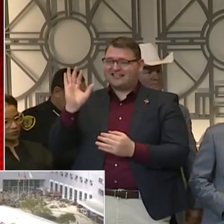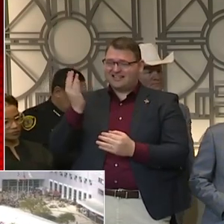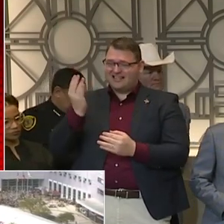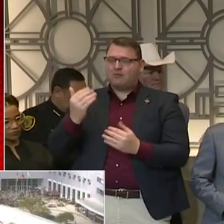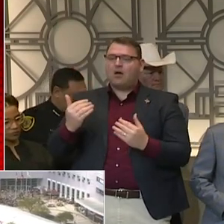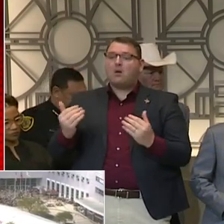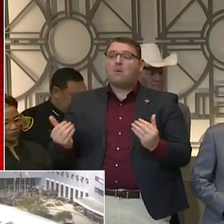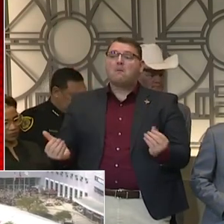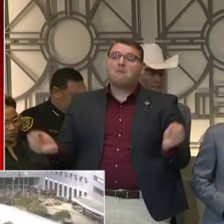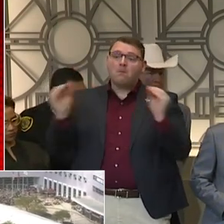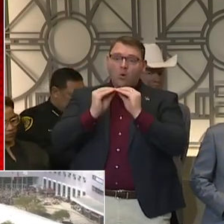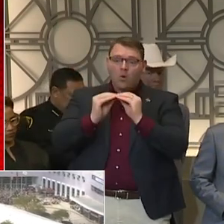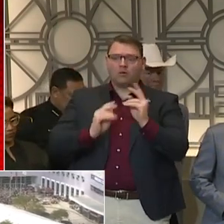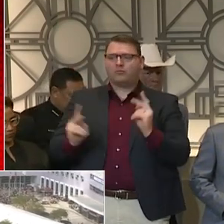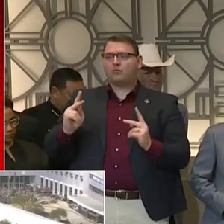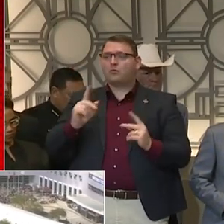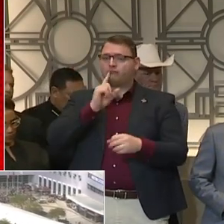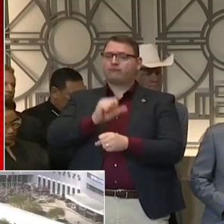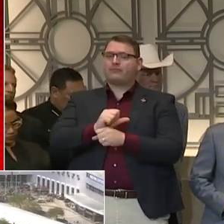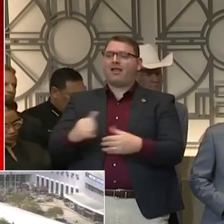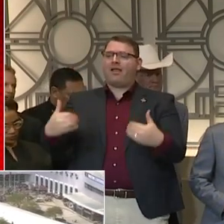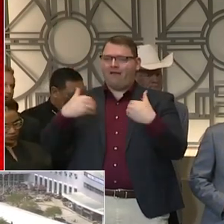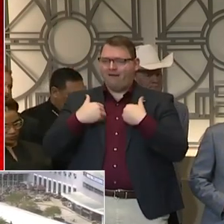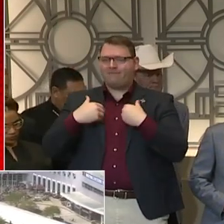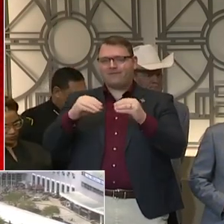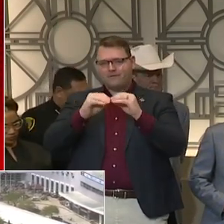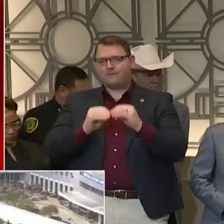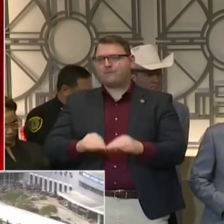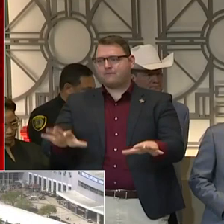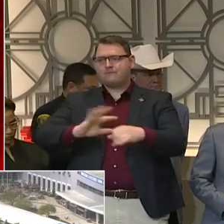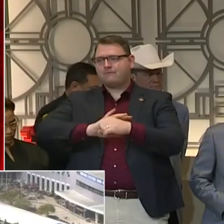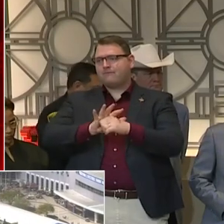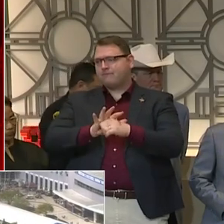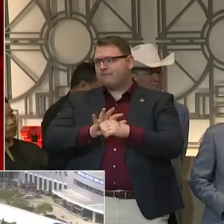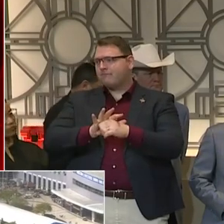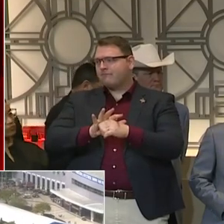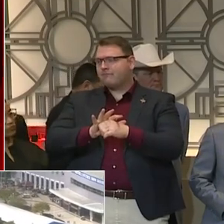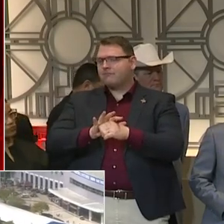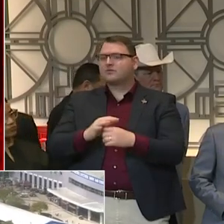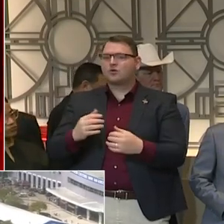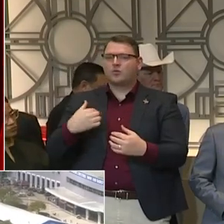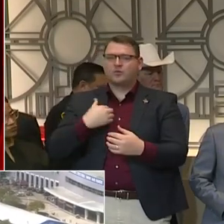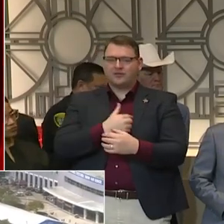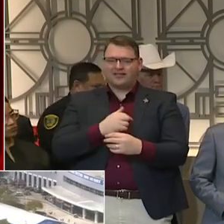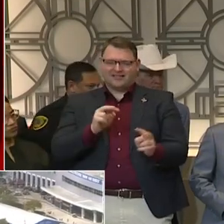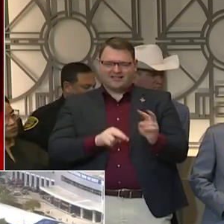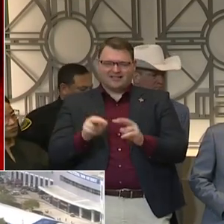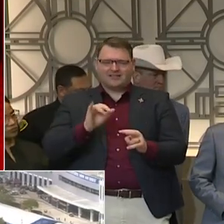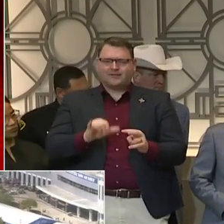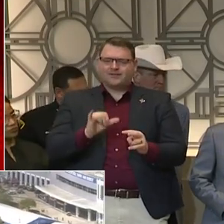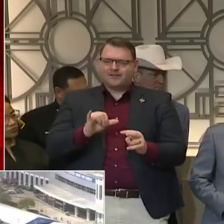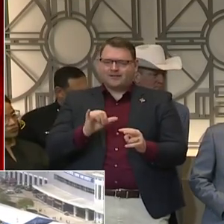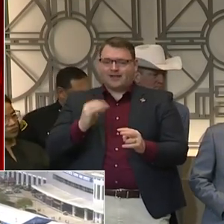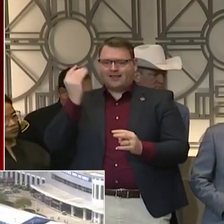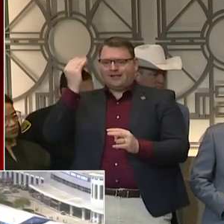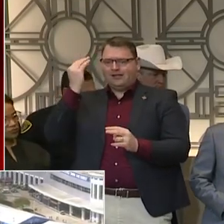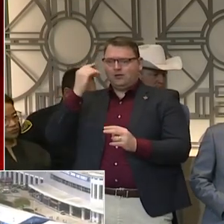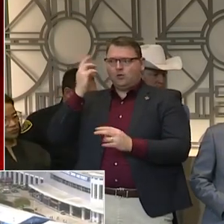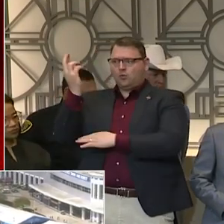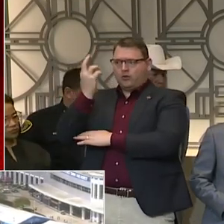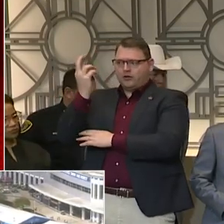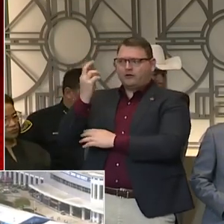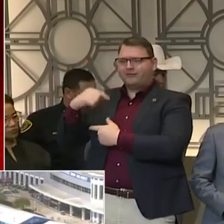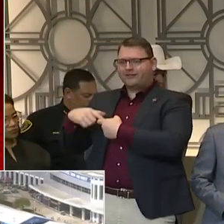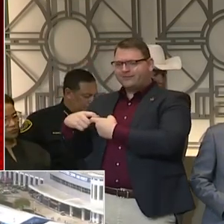so we were already working toward the step that we're taking today with the rodeo, and we were already working toward further steps.